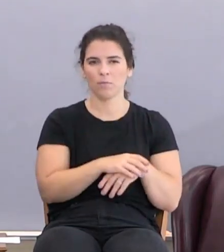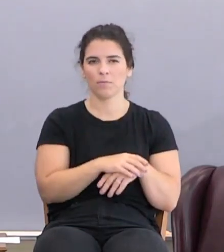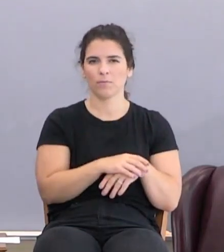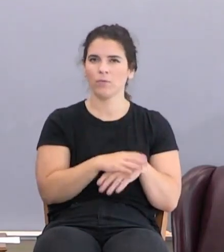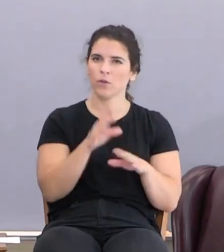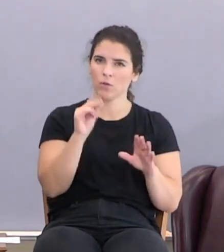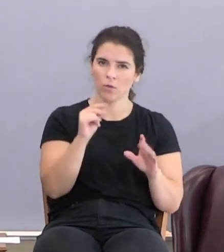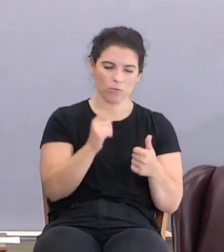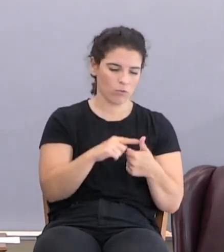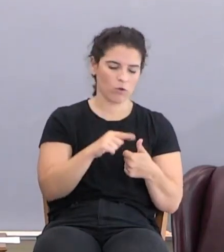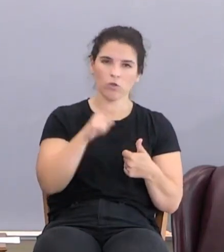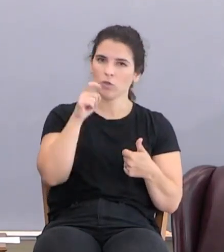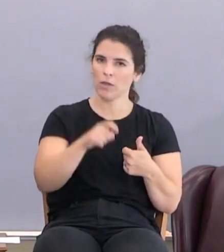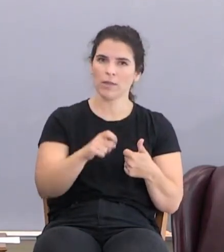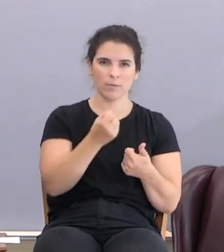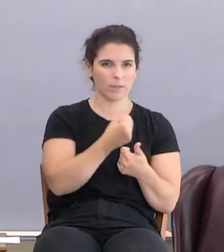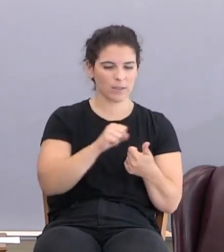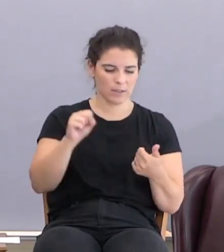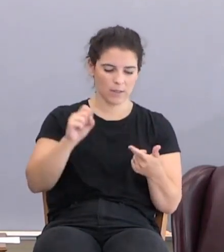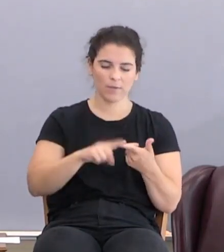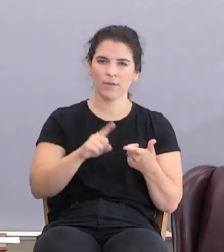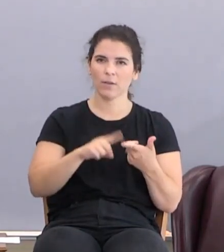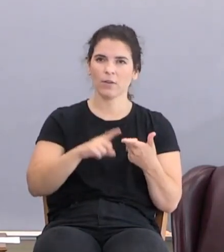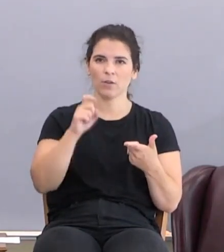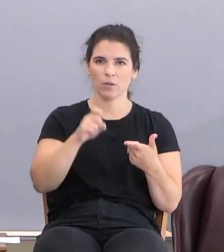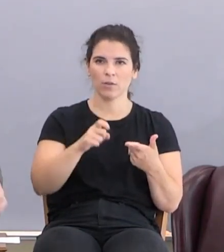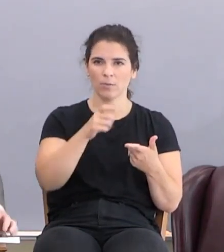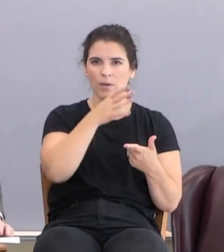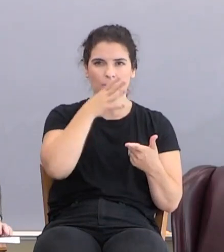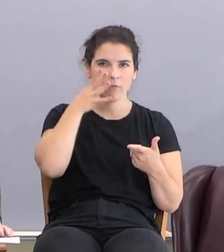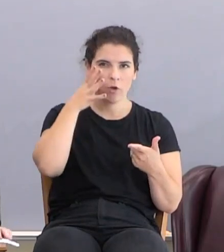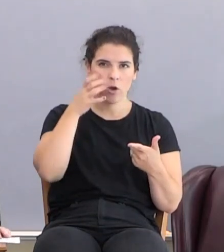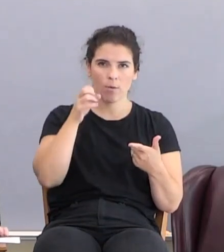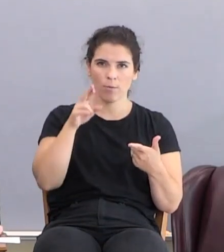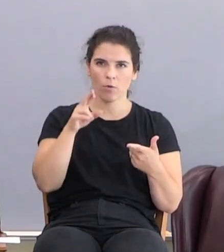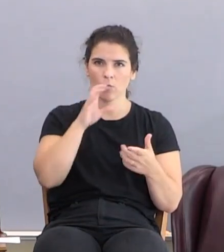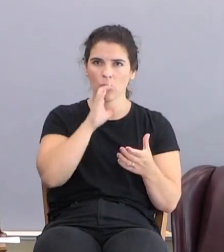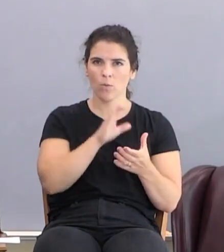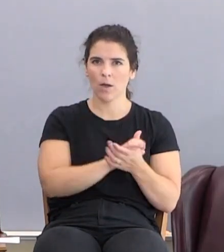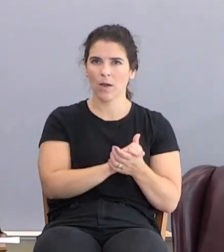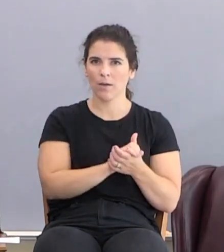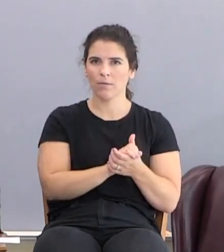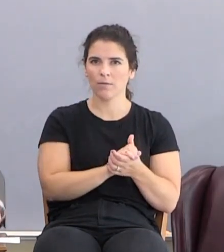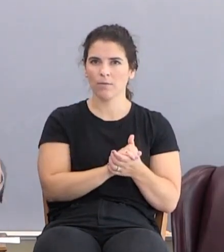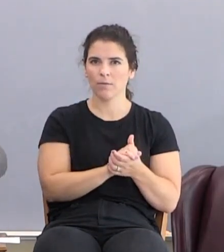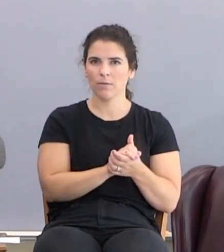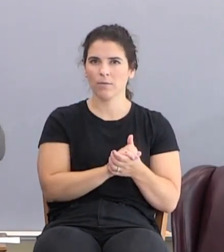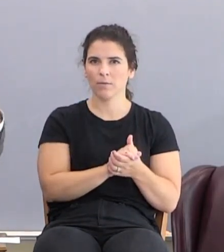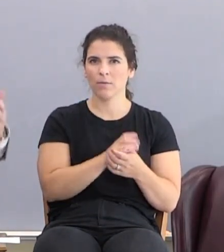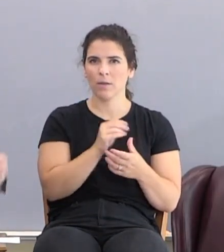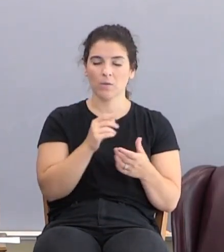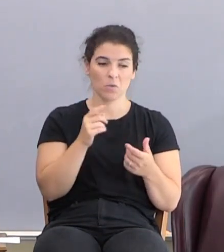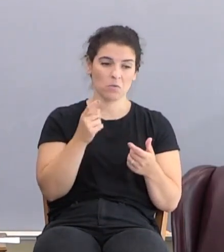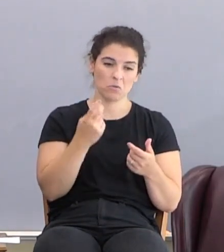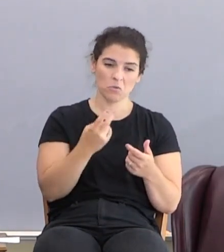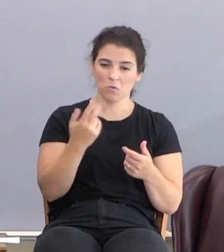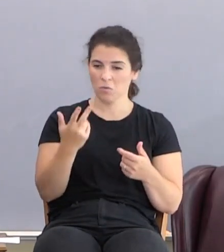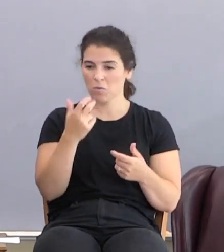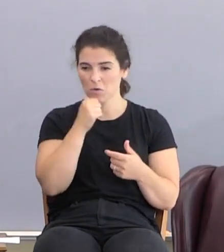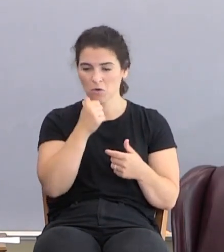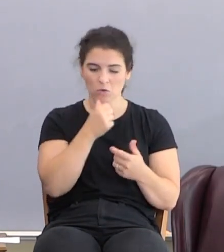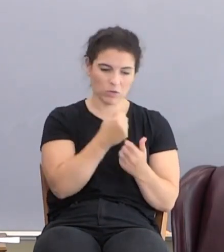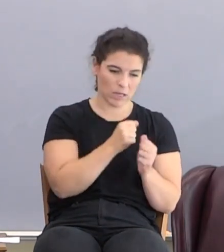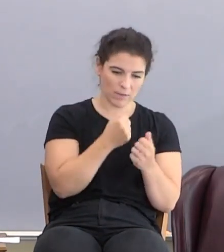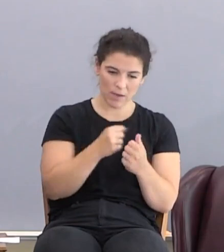And he says, number one, she's got to be saved. Number two, she's got to be willing to be a farmer's wife. And he went through two or three girls that were